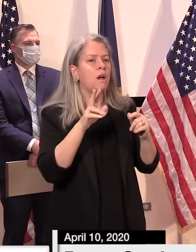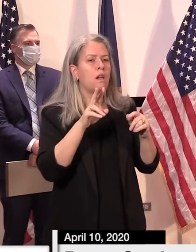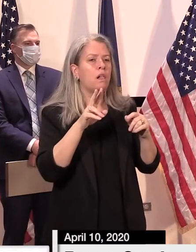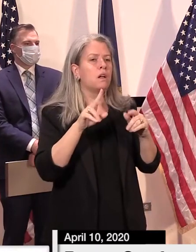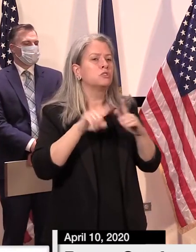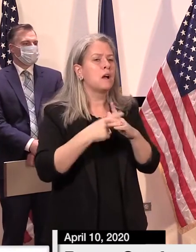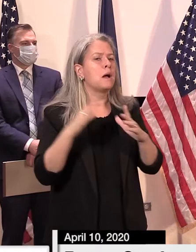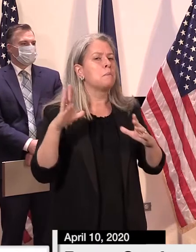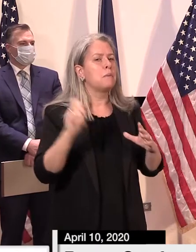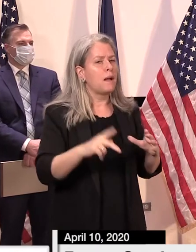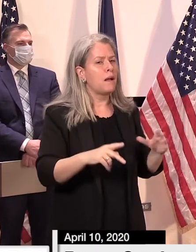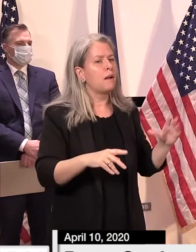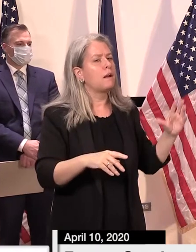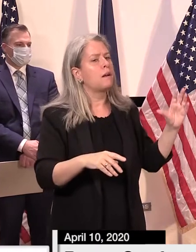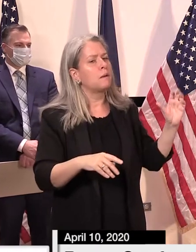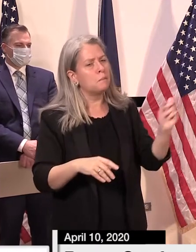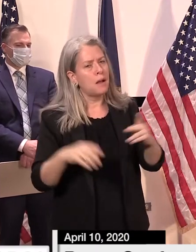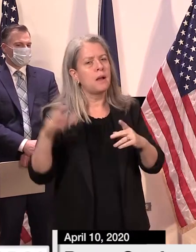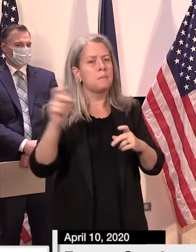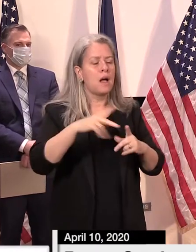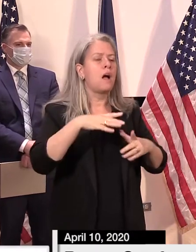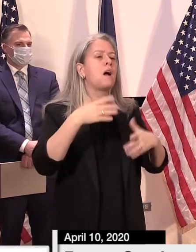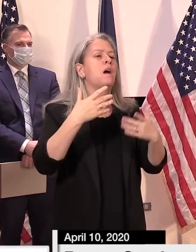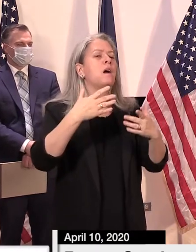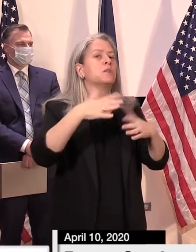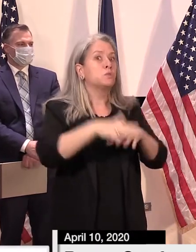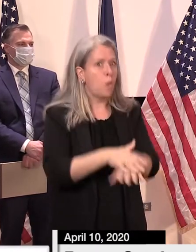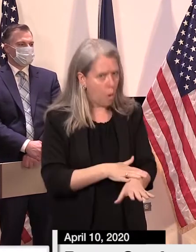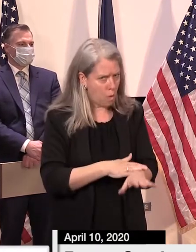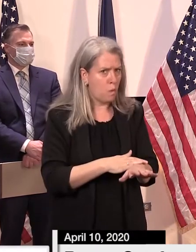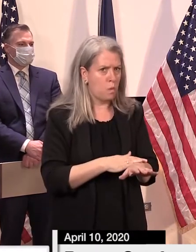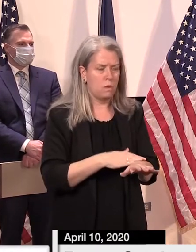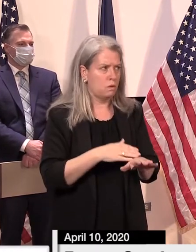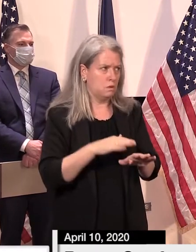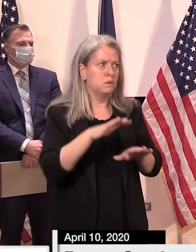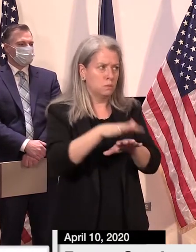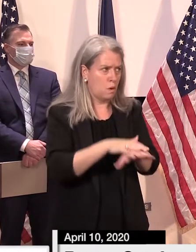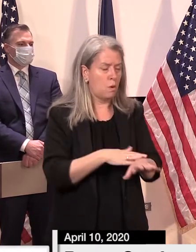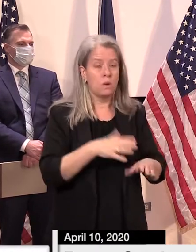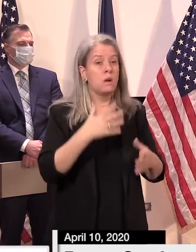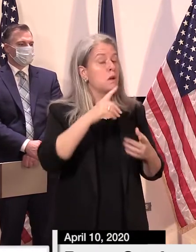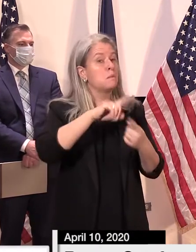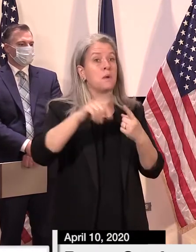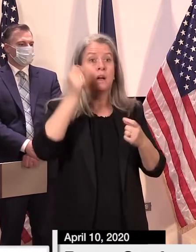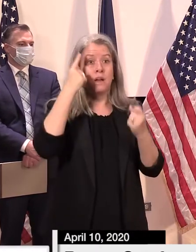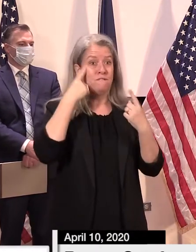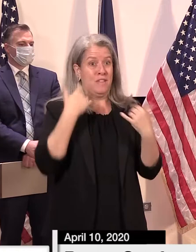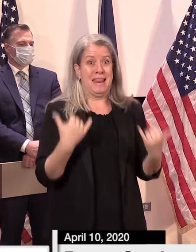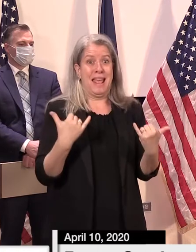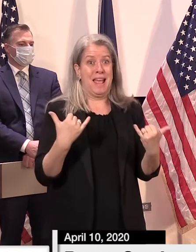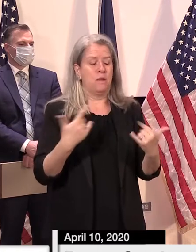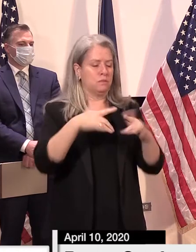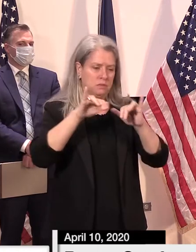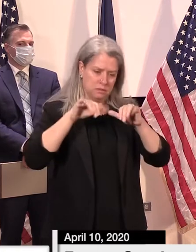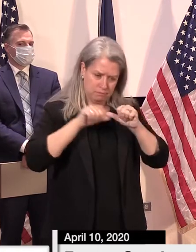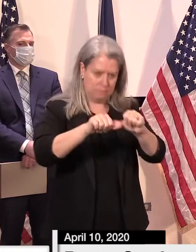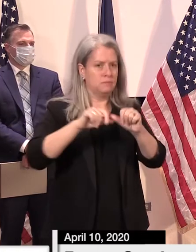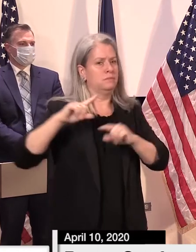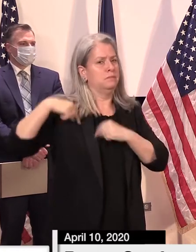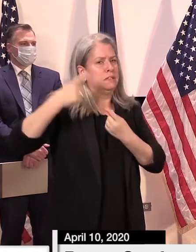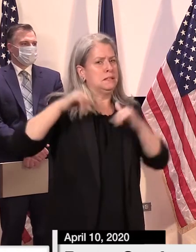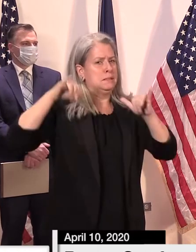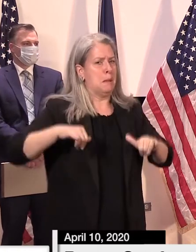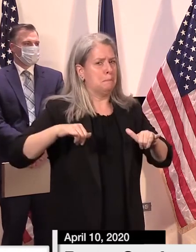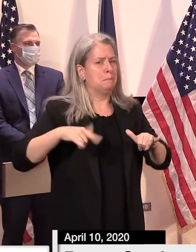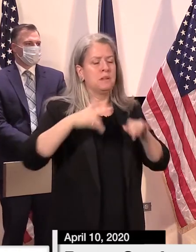and safe. Until then, we have to continue to stay home and separate ourselves from others to keep from